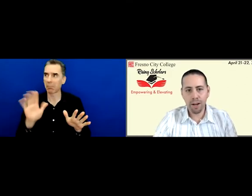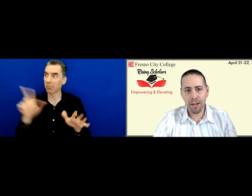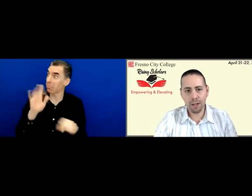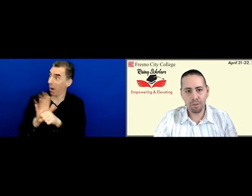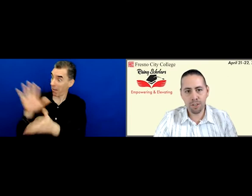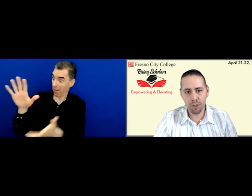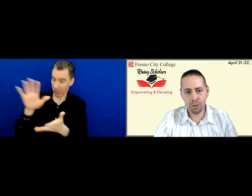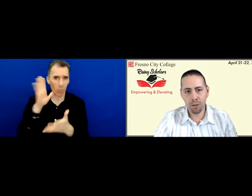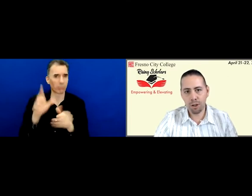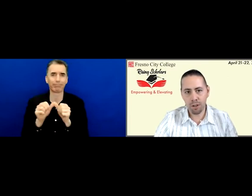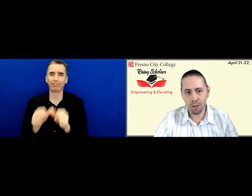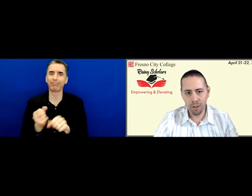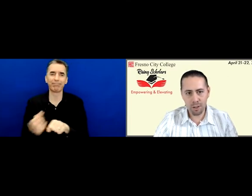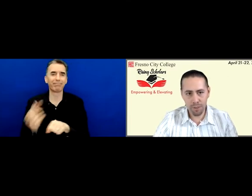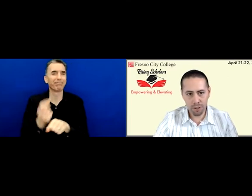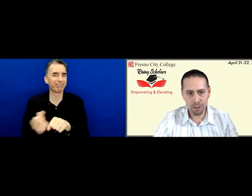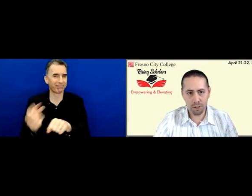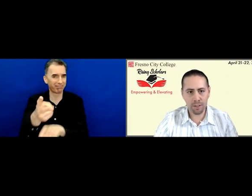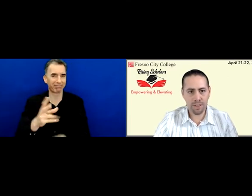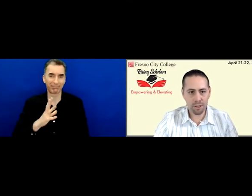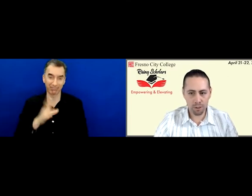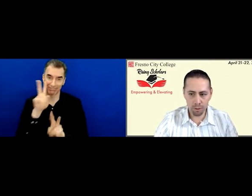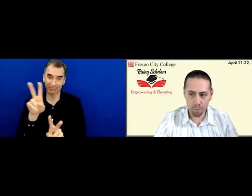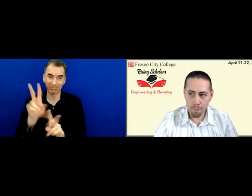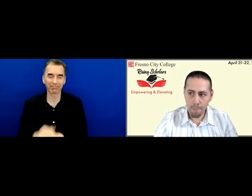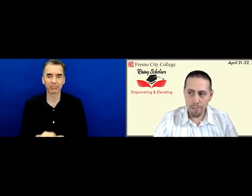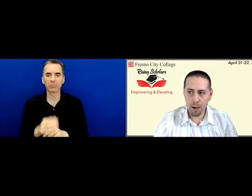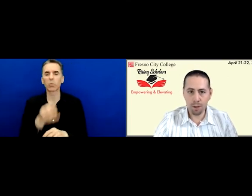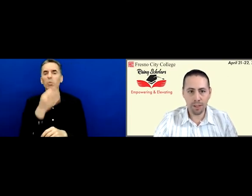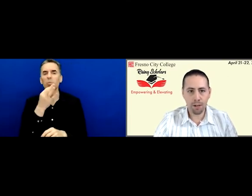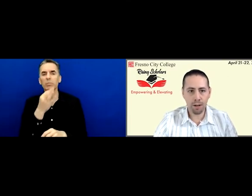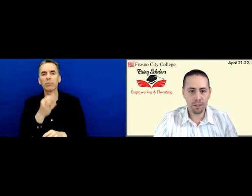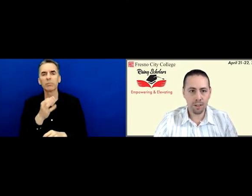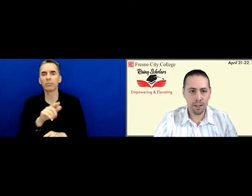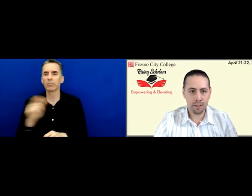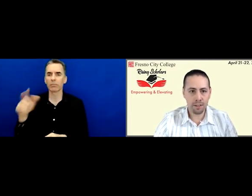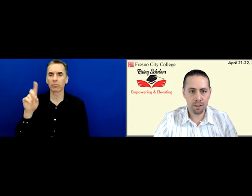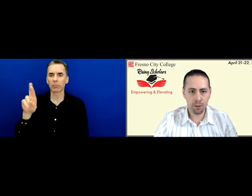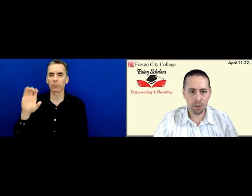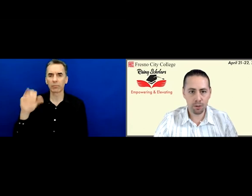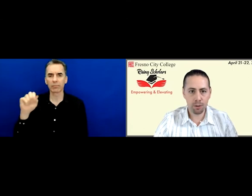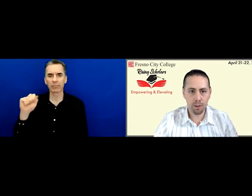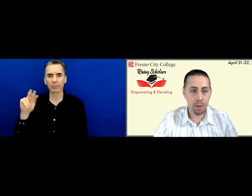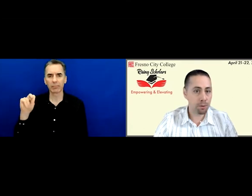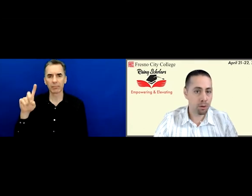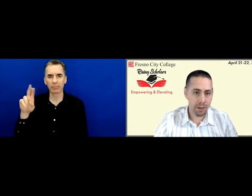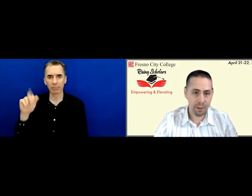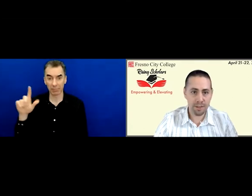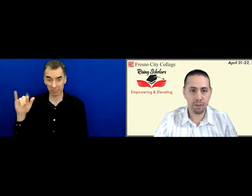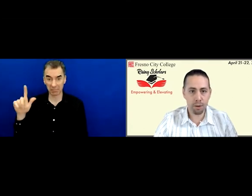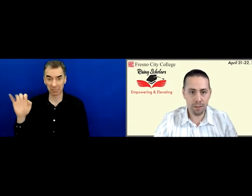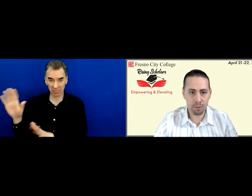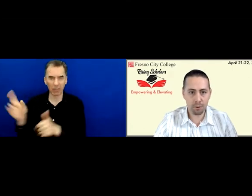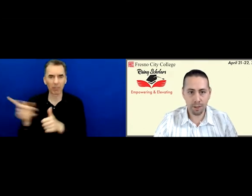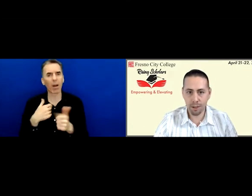Before I hand it off to our next speaker, Dr. Cassandra Little, I want to give my gratitude and thanks to the people who made